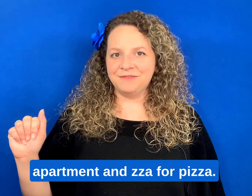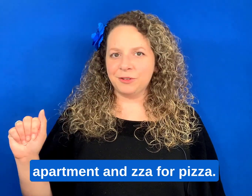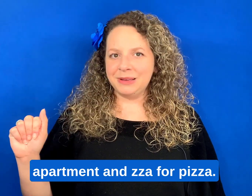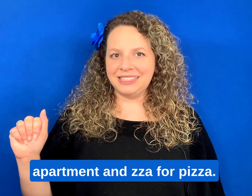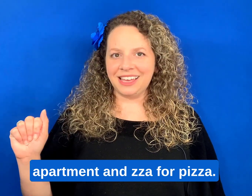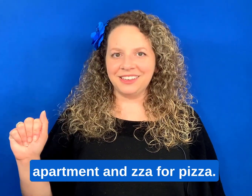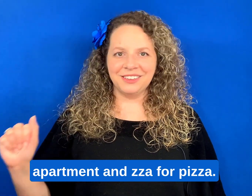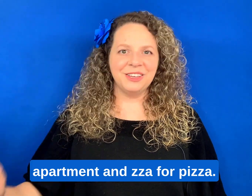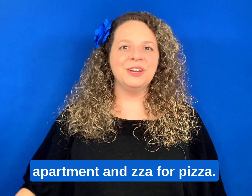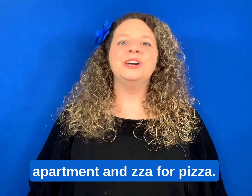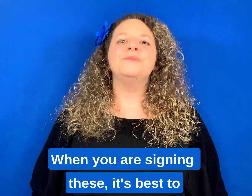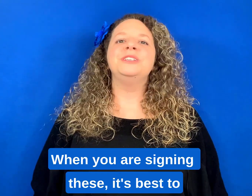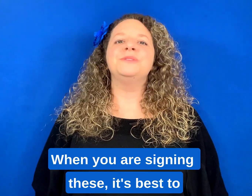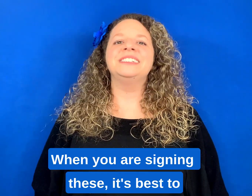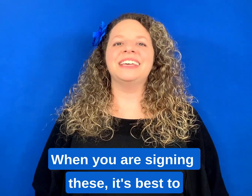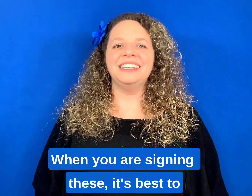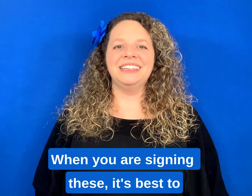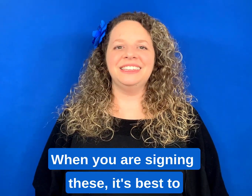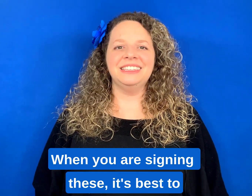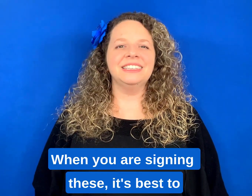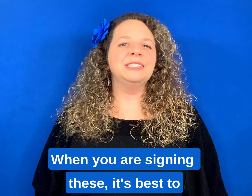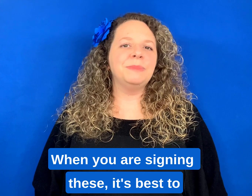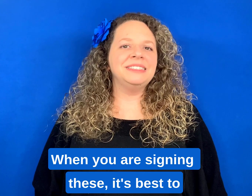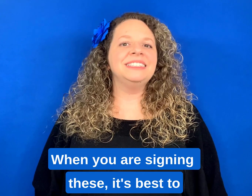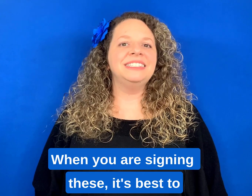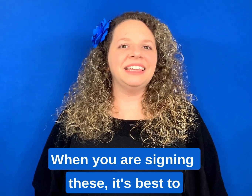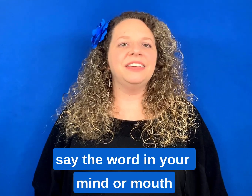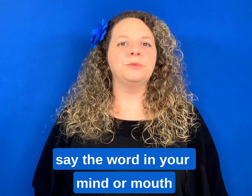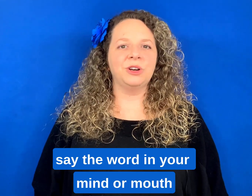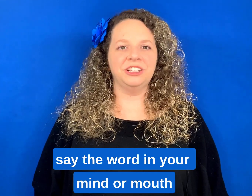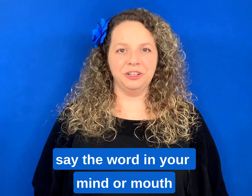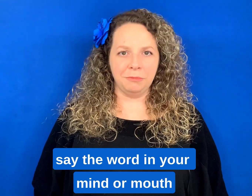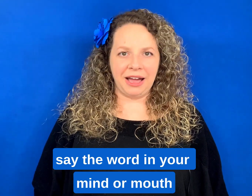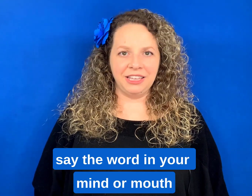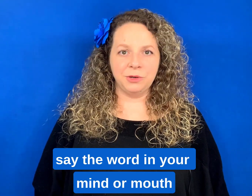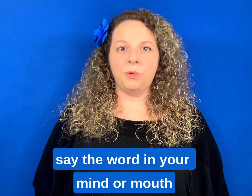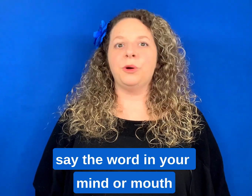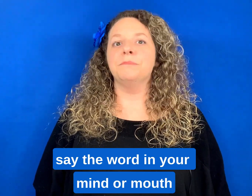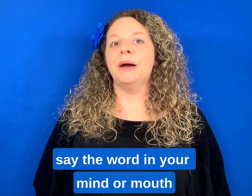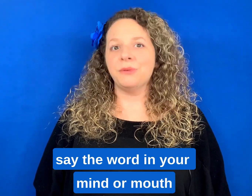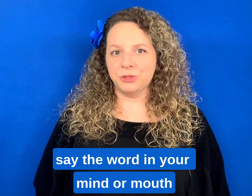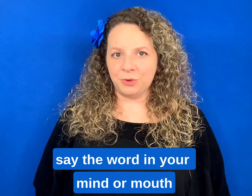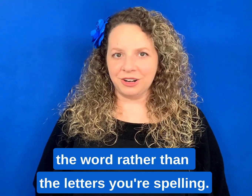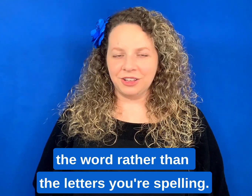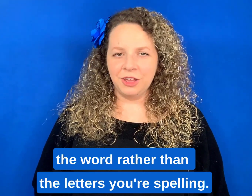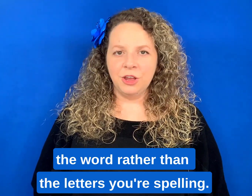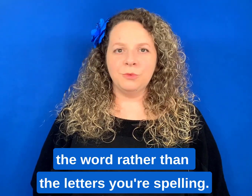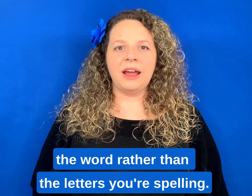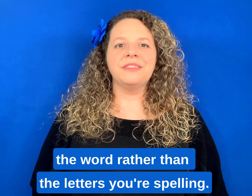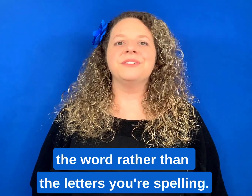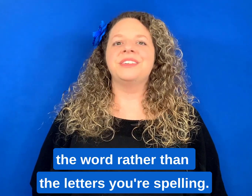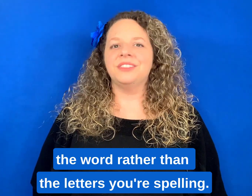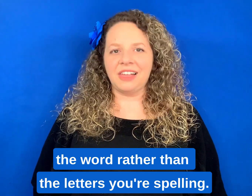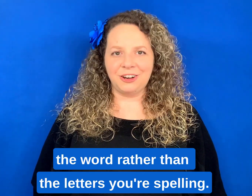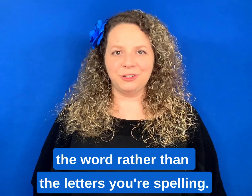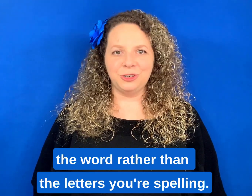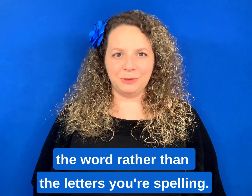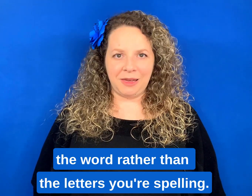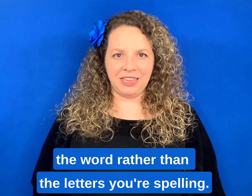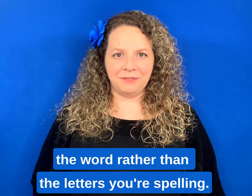for pizza. When you are signing these, it's best to say the word in your mind or mouth the word rather than the letters you're spelling.